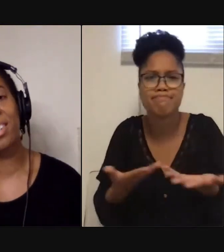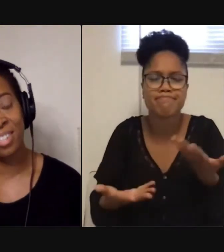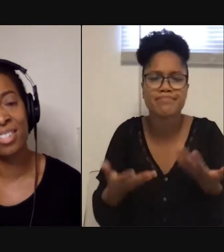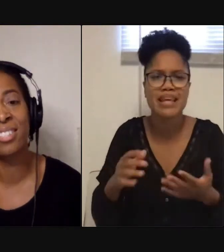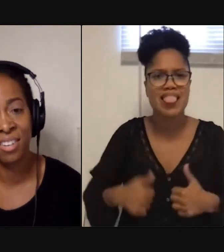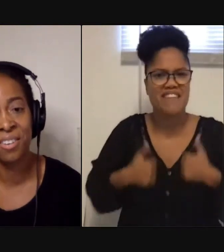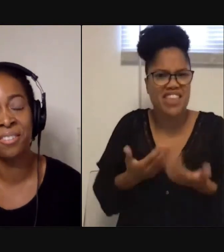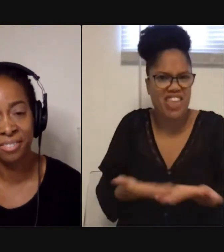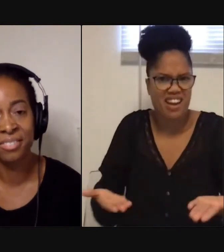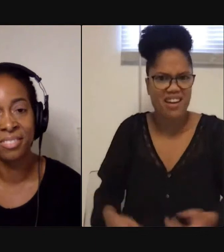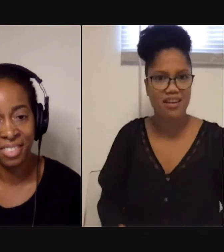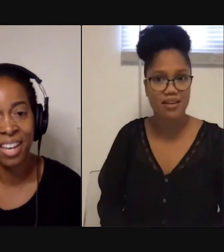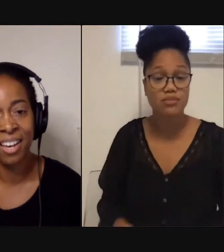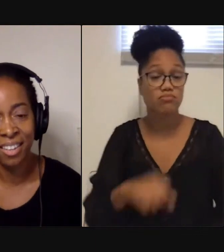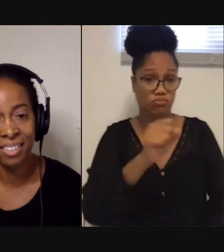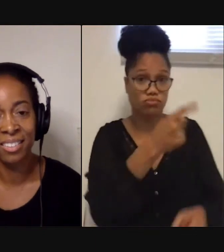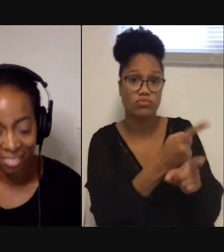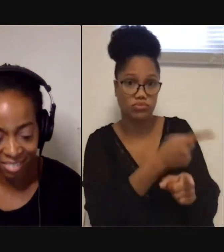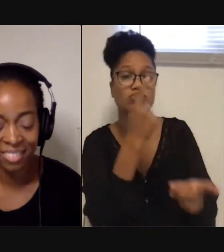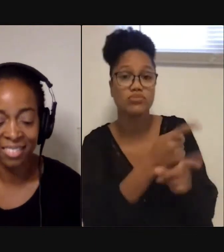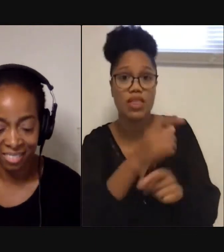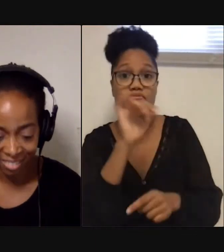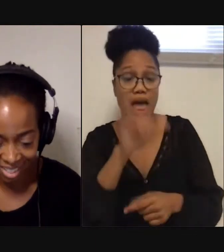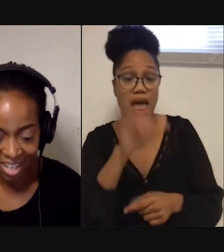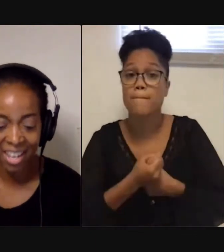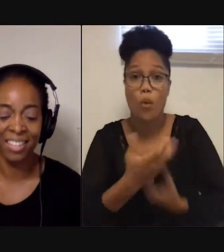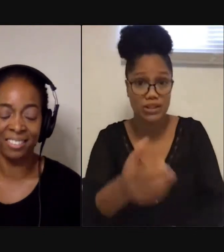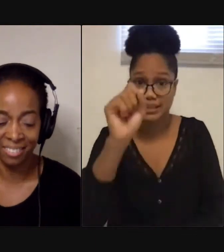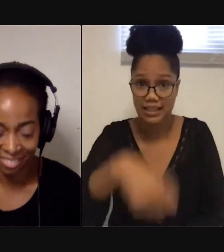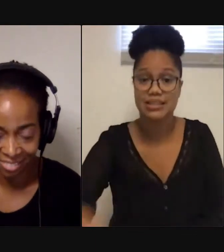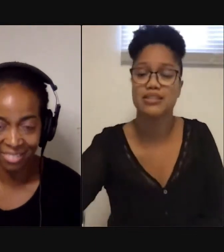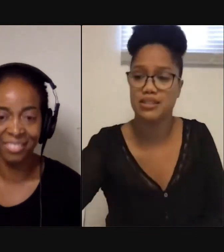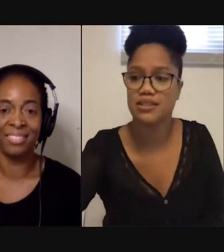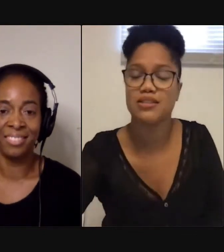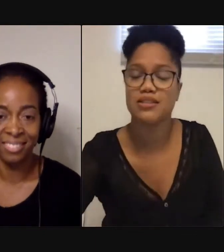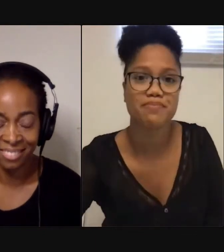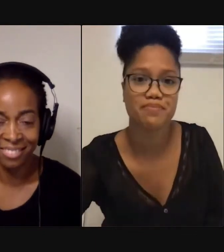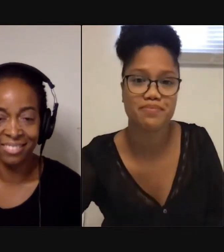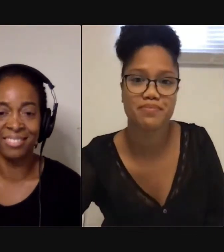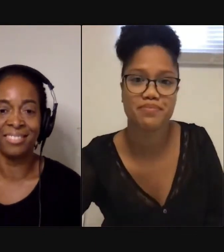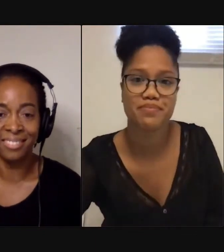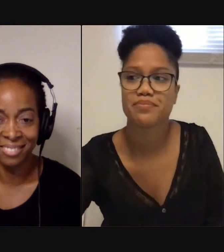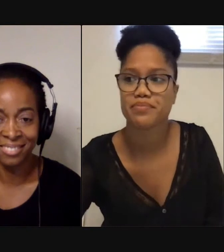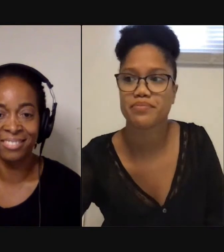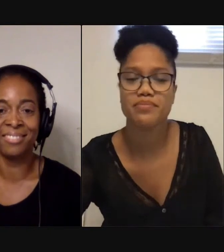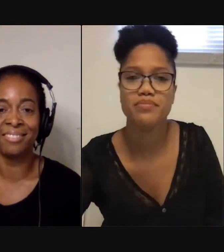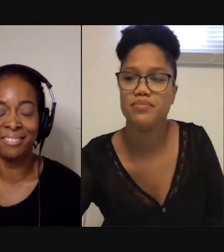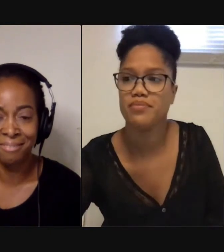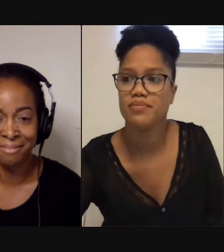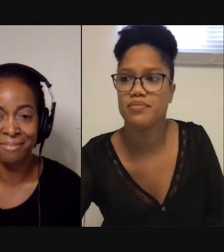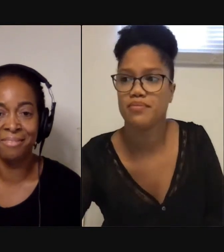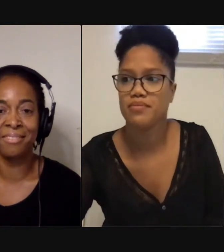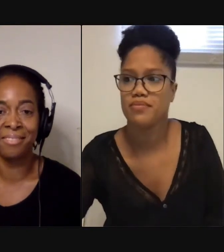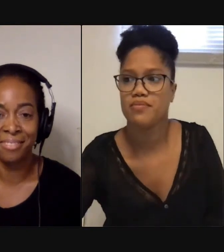work. Yeah. It is. is. That's how I approach it in the world too, you know? Yeah. Outside of that space, it's, it's alive. And, you know, that